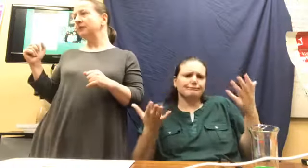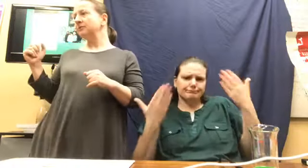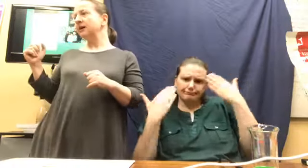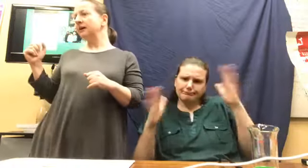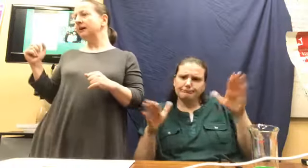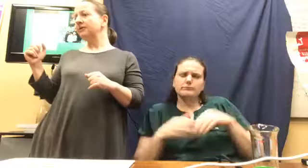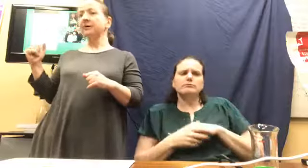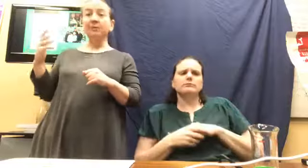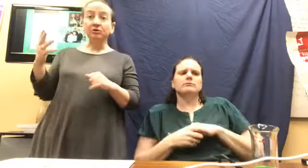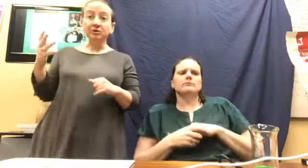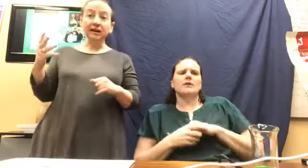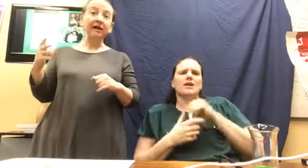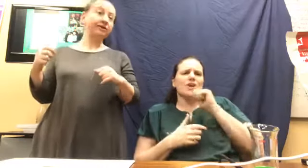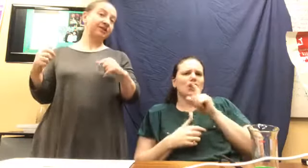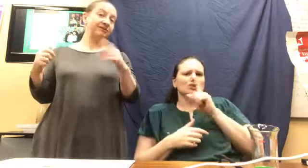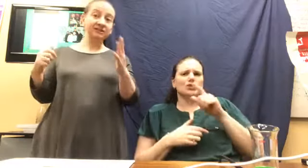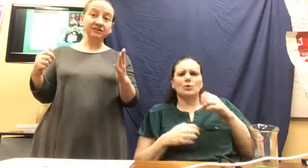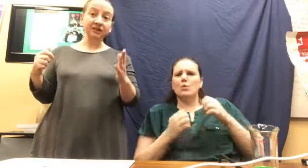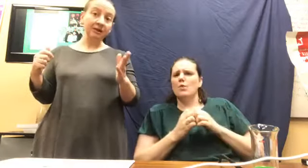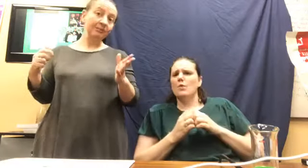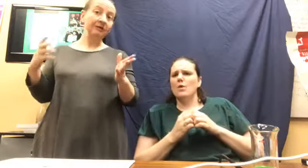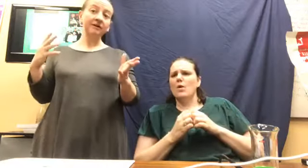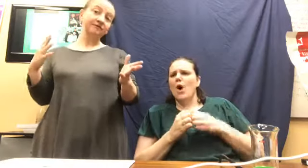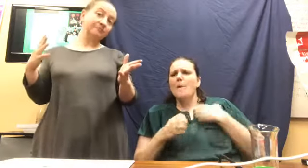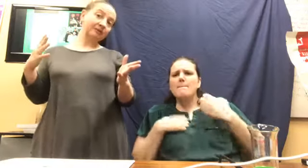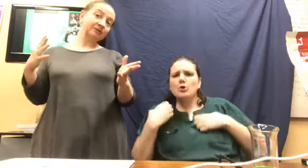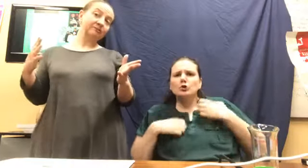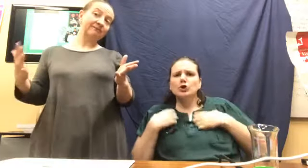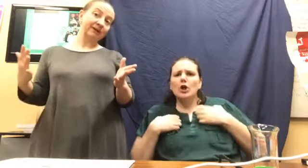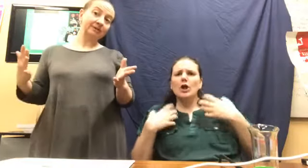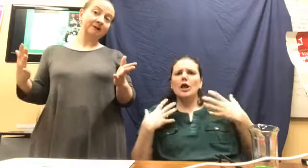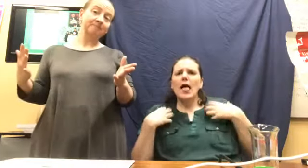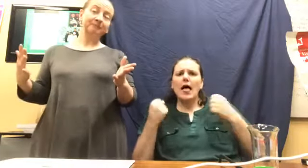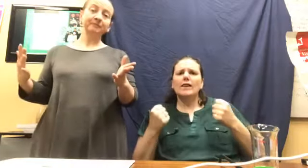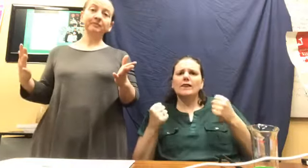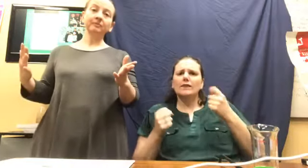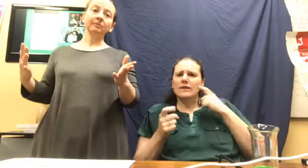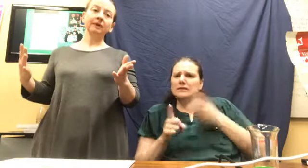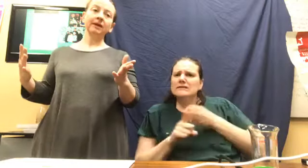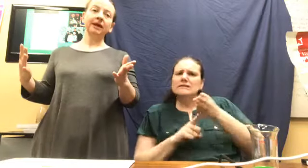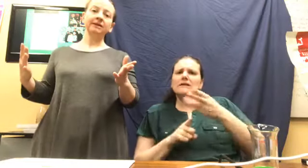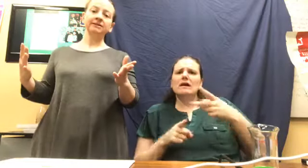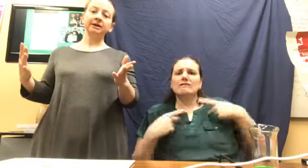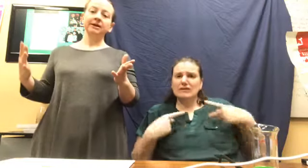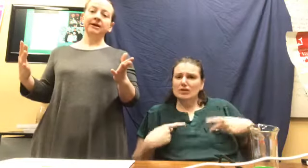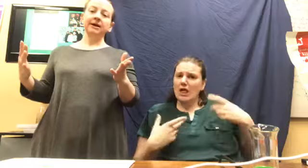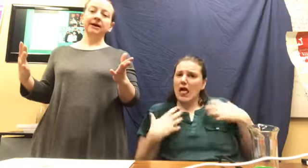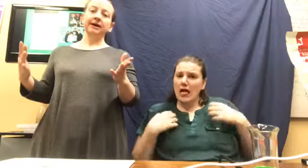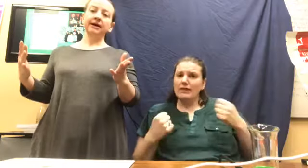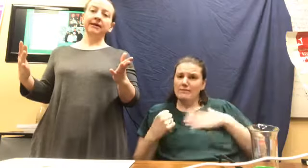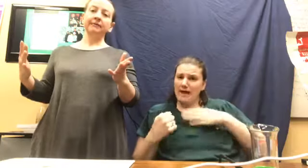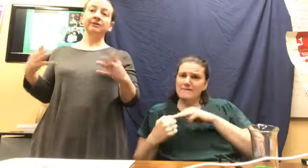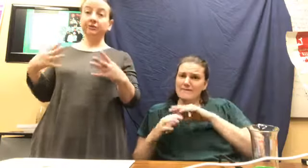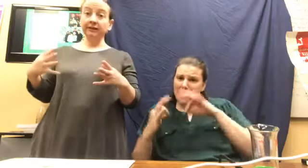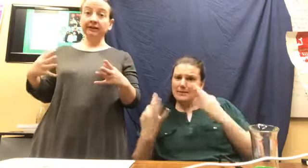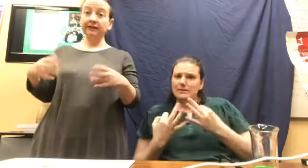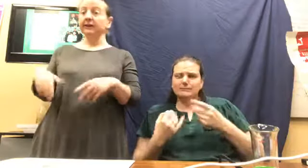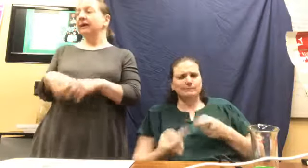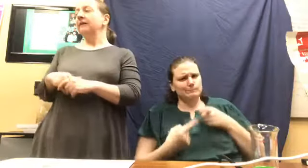uh, the emotional health and physical health of members of my family and, uh, was struggling. A